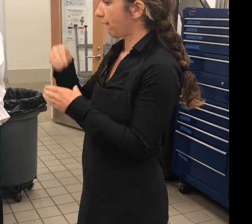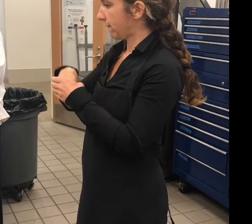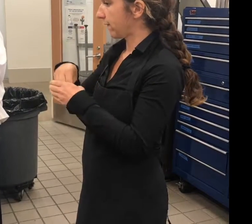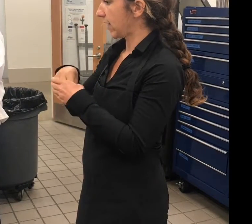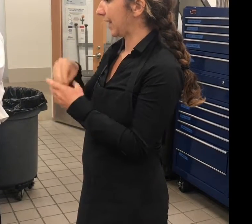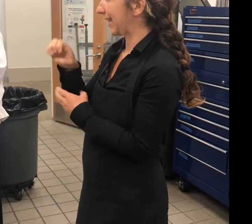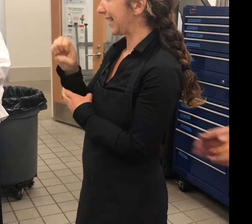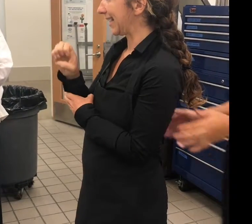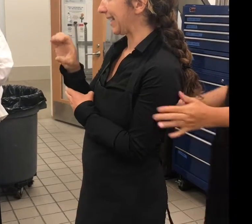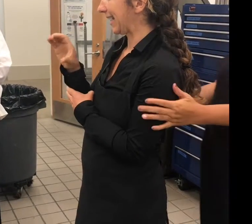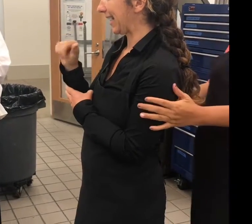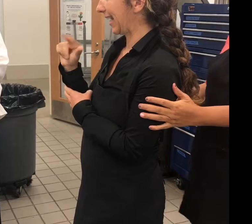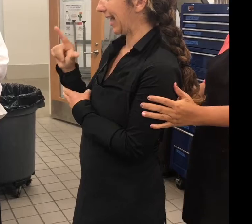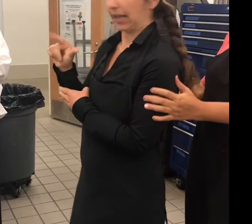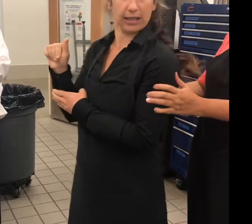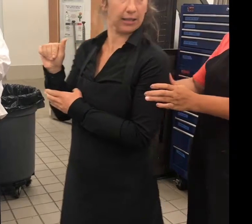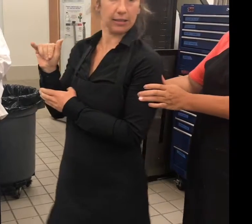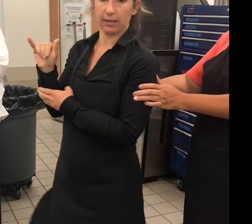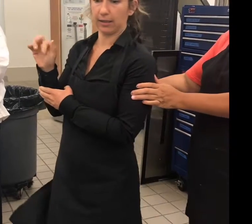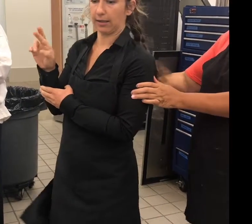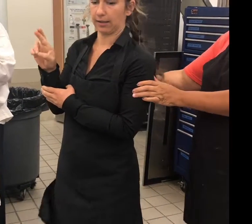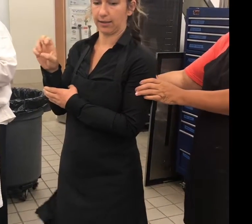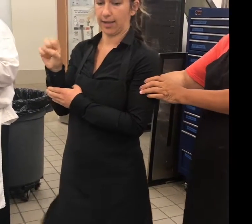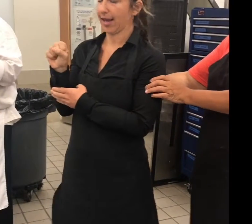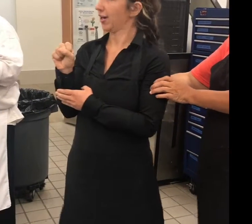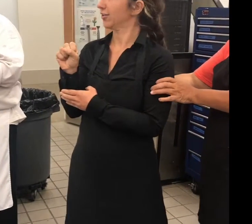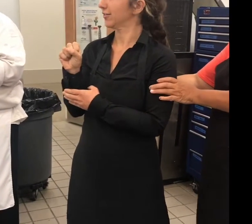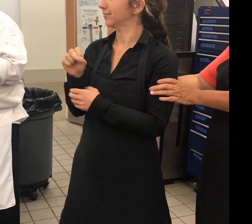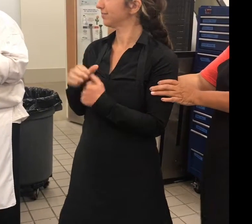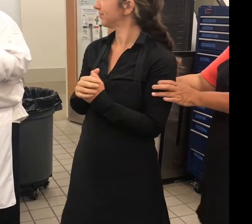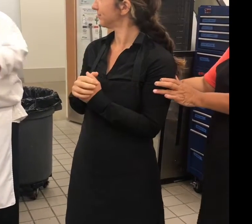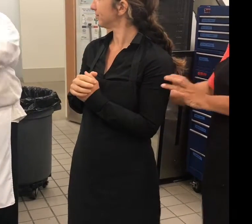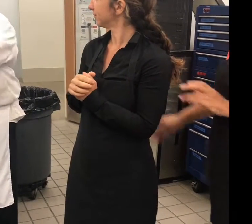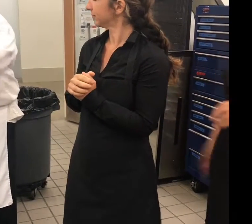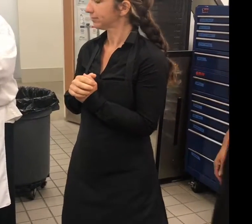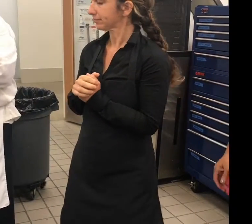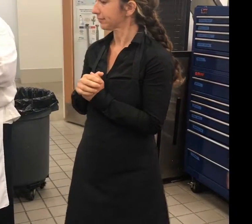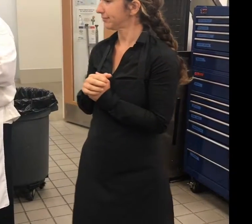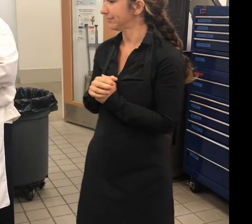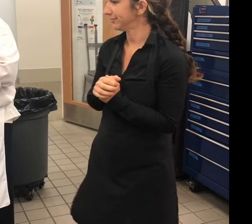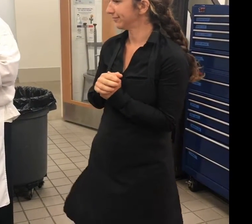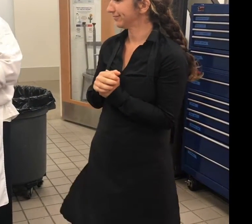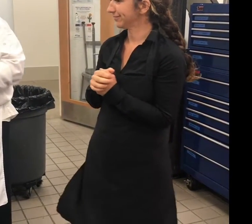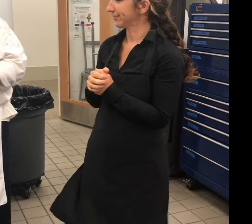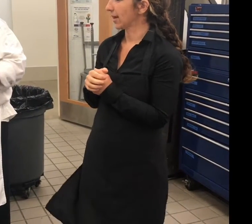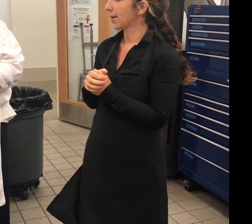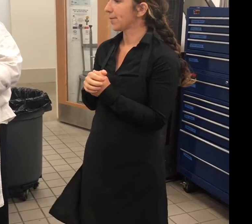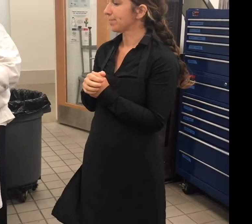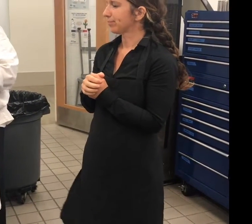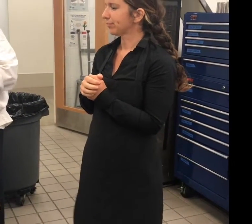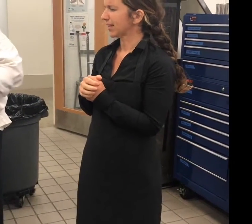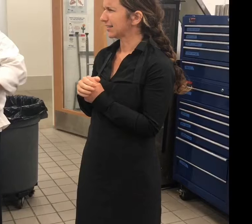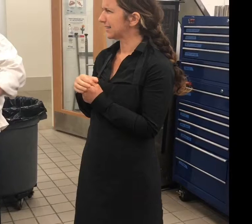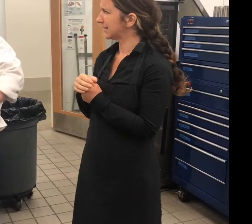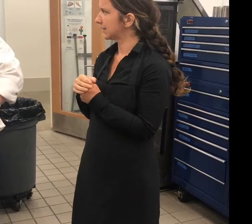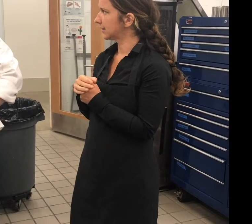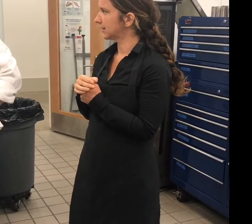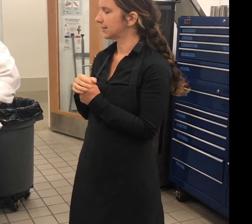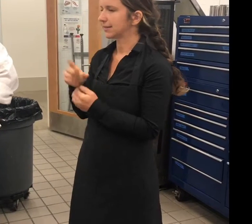And this also you can make what's called a diplomat, which is pastry cream with some gelatin. And then you fold